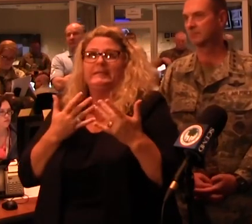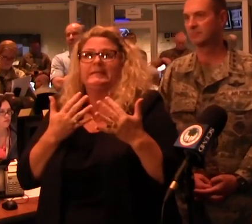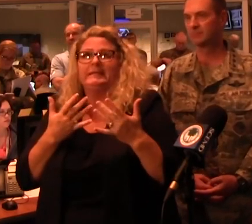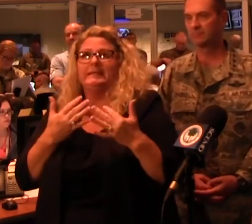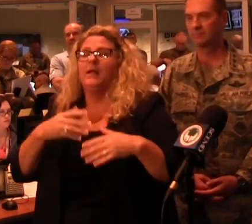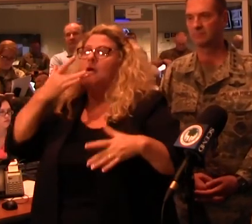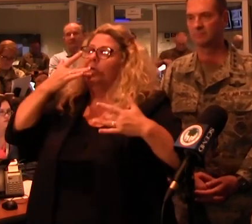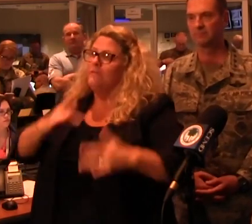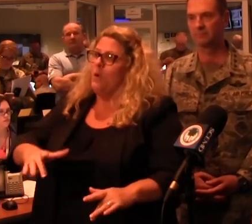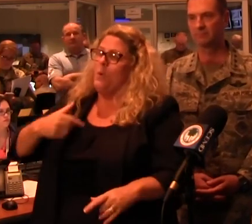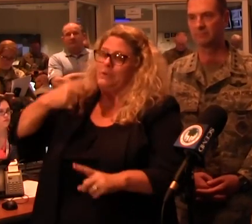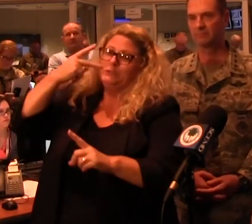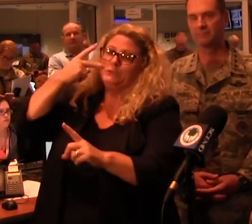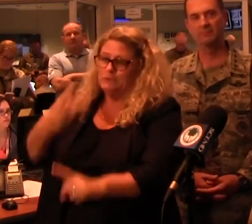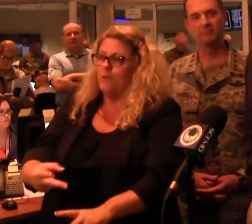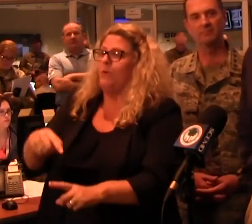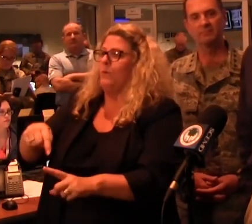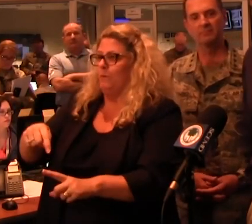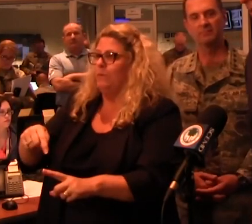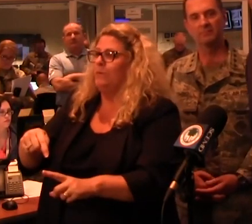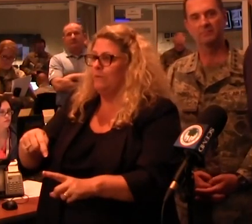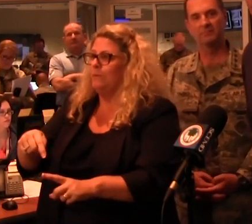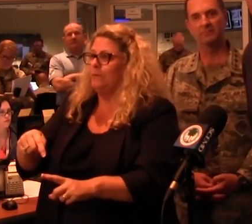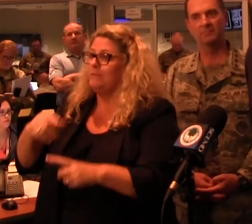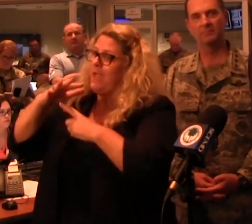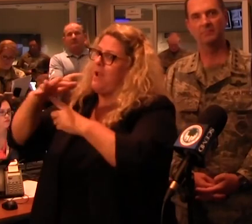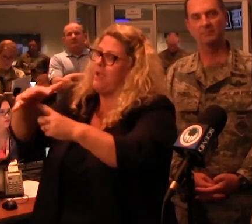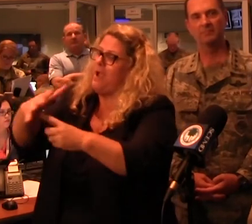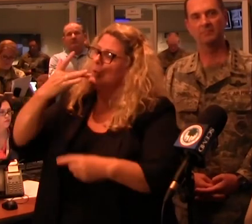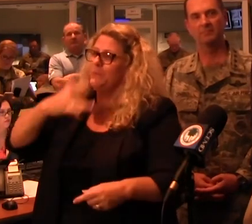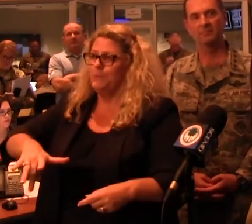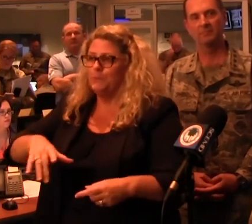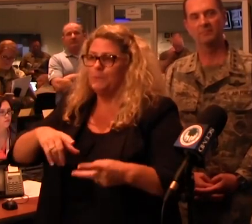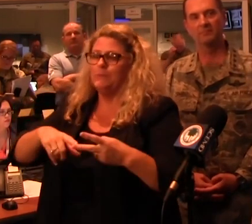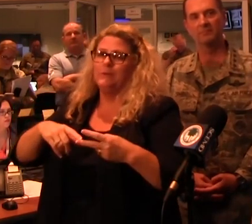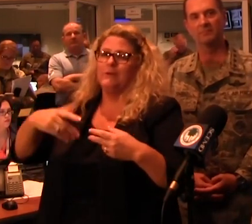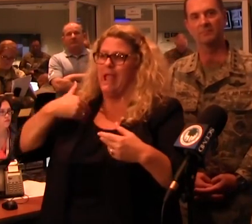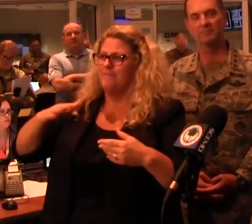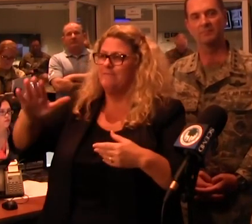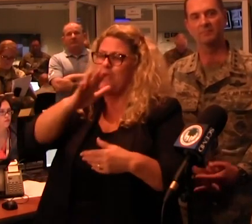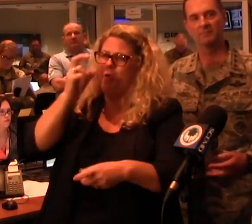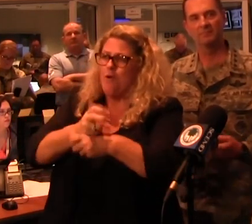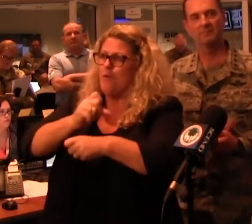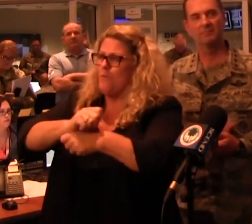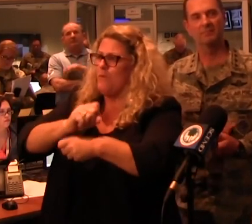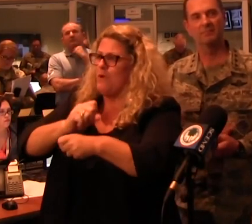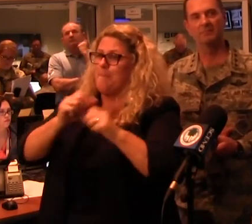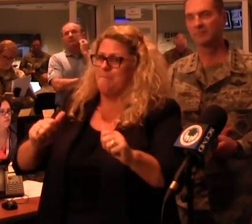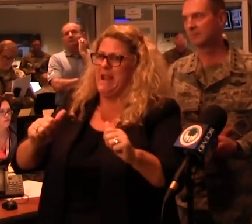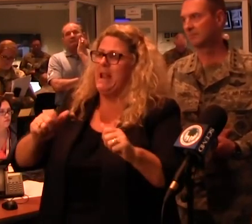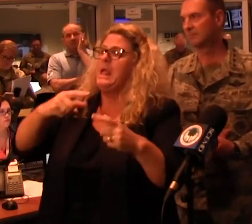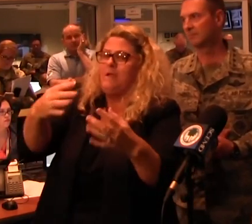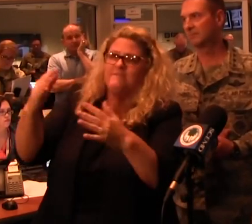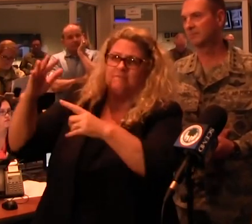we came along. And we're glad to have the helicopter and the vehicle and the talent out there, the strength to make those kind